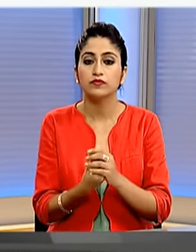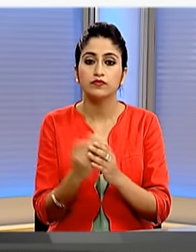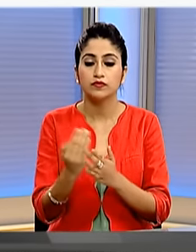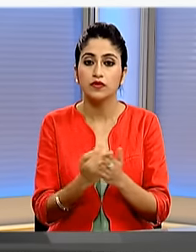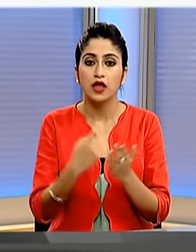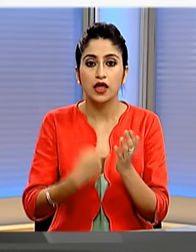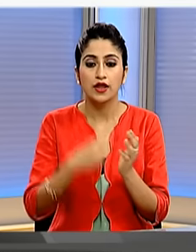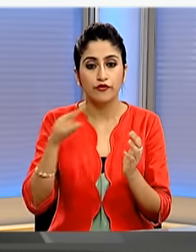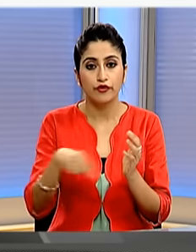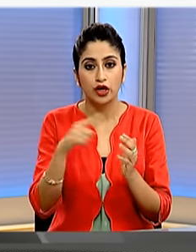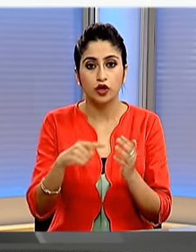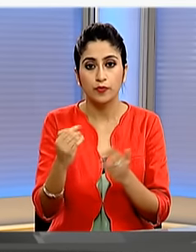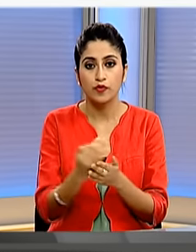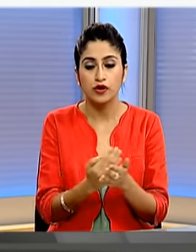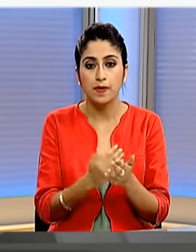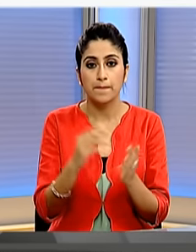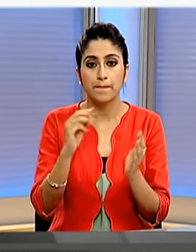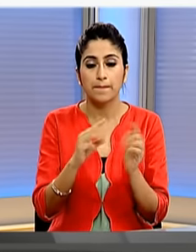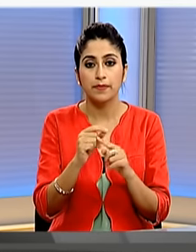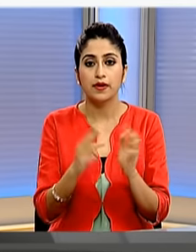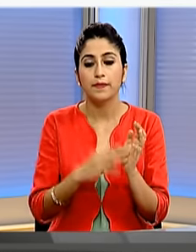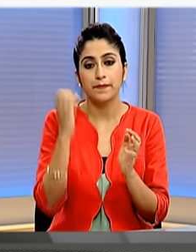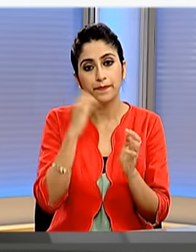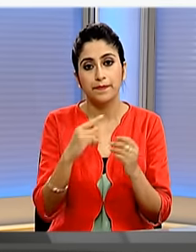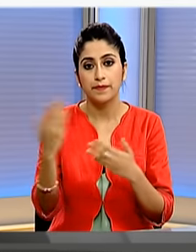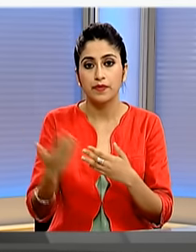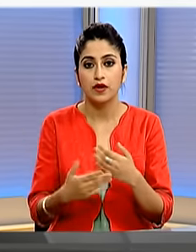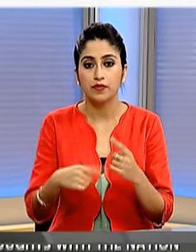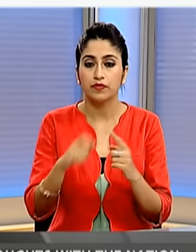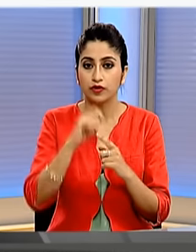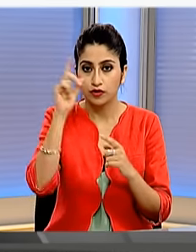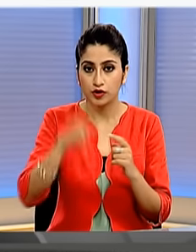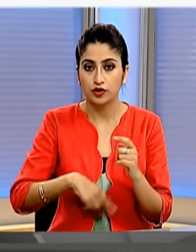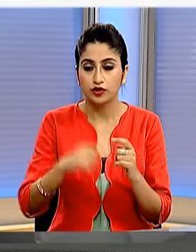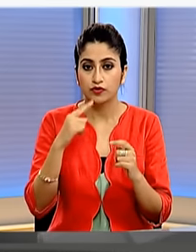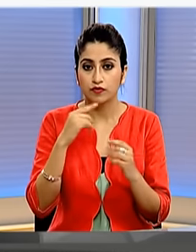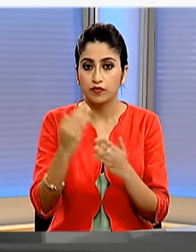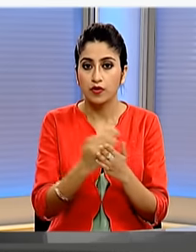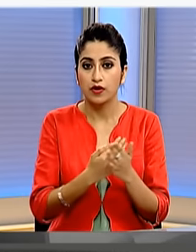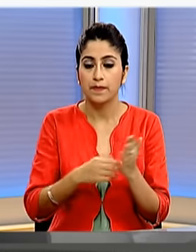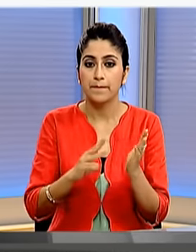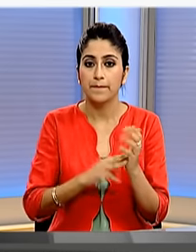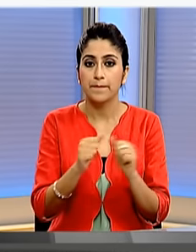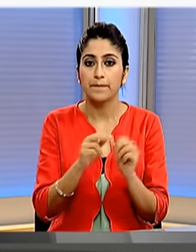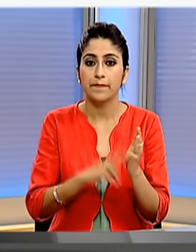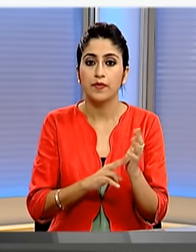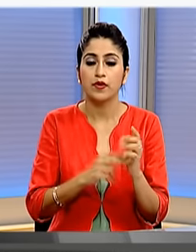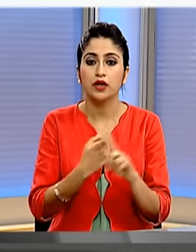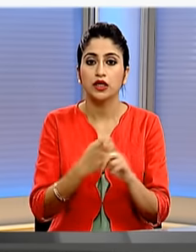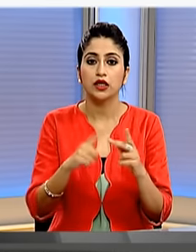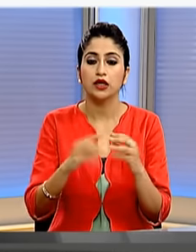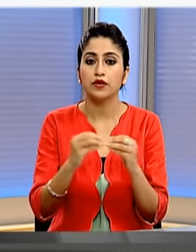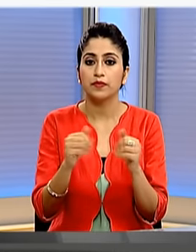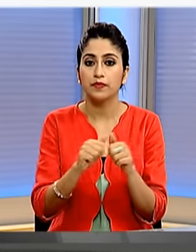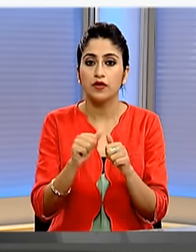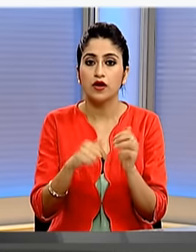program Prime Minister Narendra Modi is to address the nation through monkey bath program on all India radio at 11